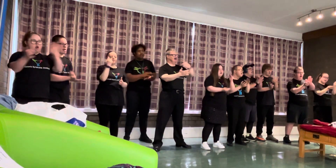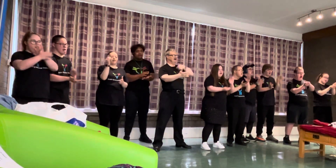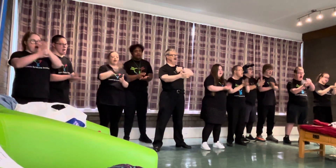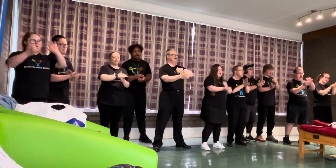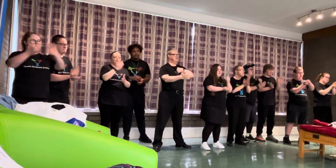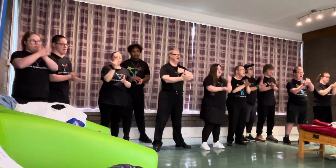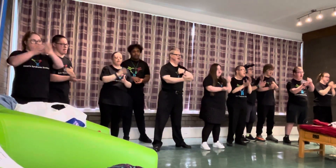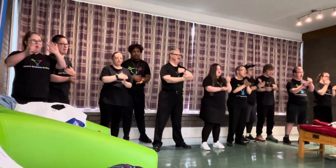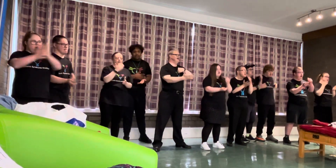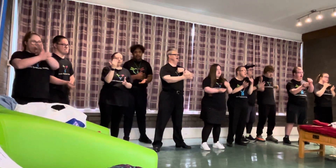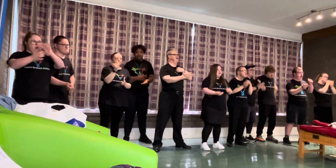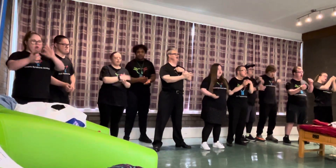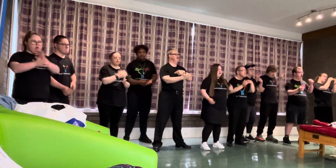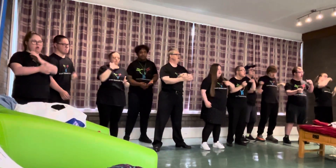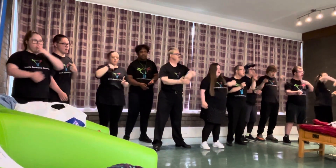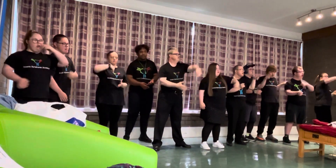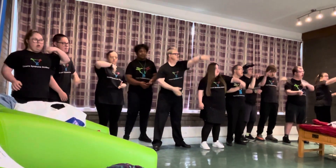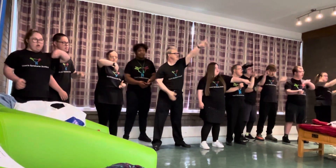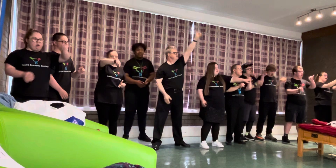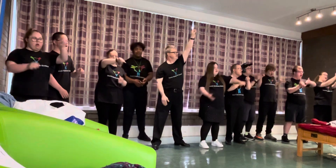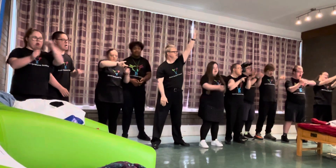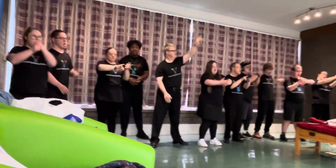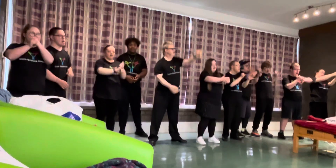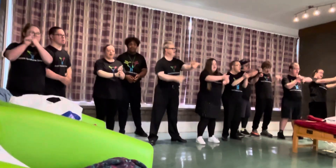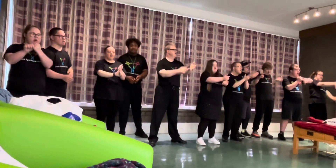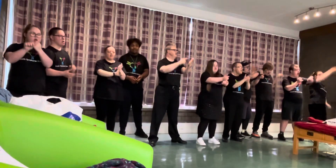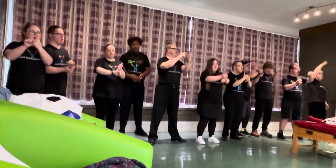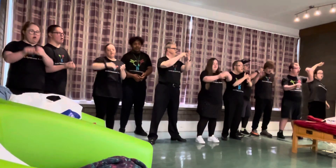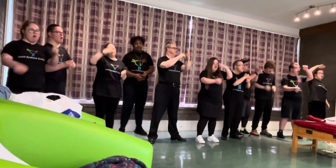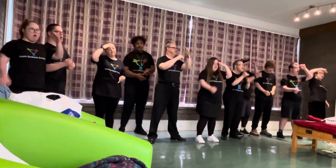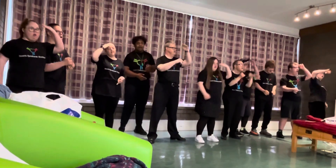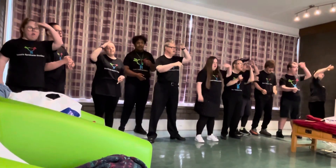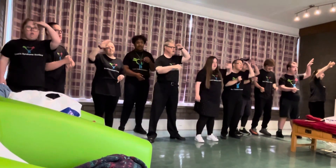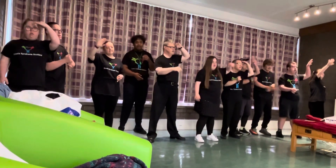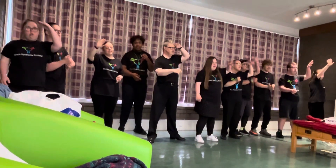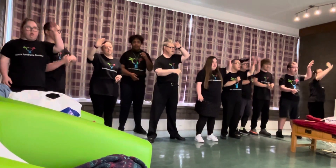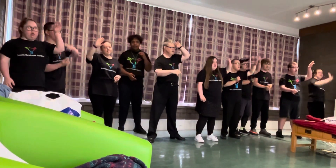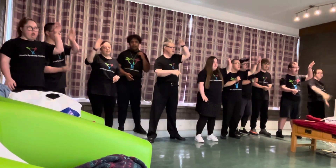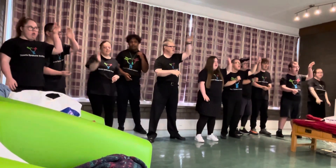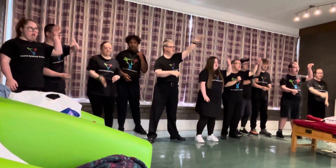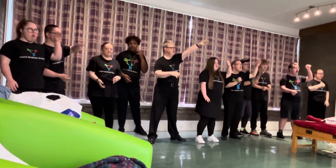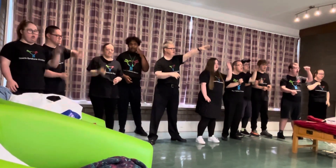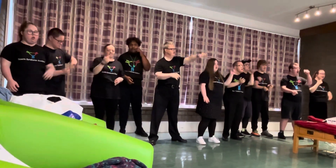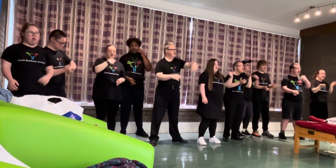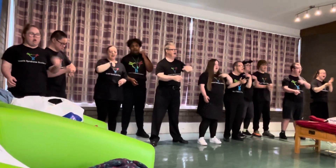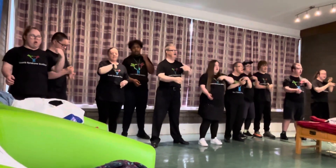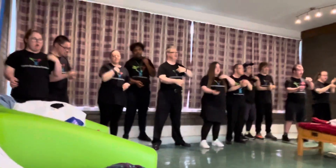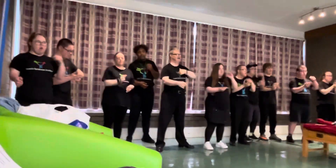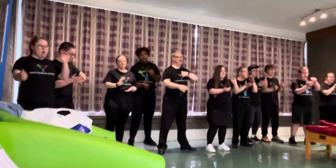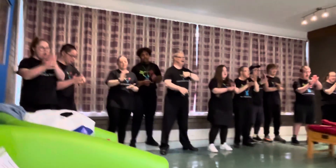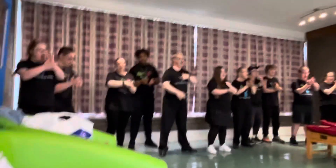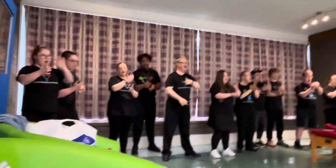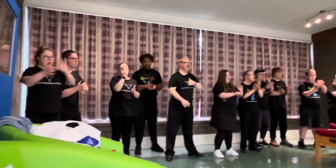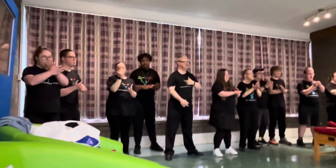happy, over the sky, cry in my heart would be, I would be happy,